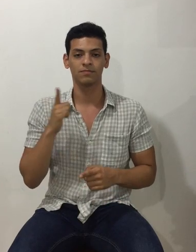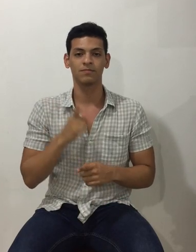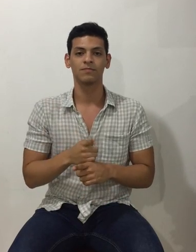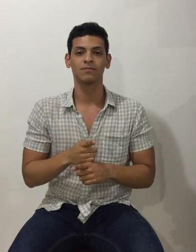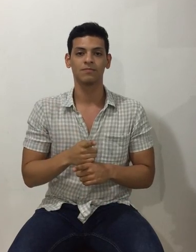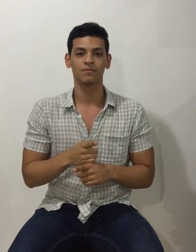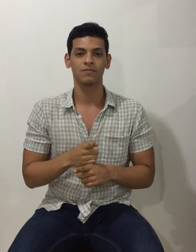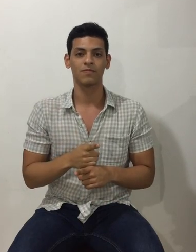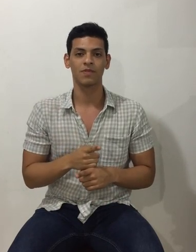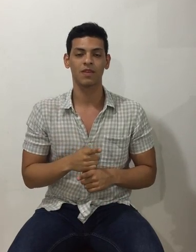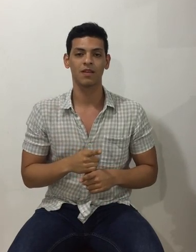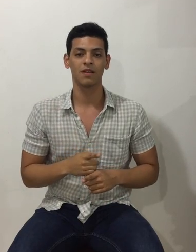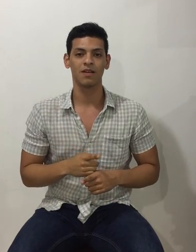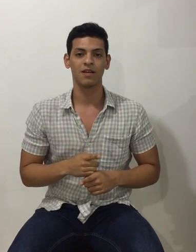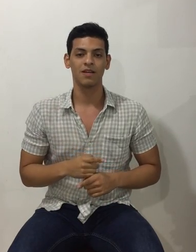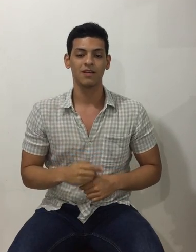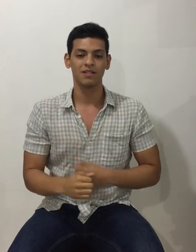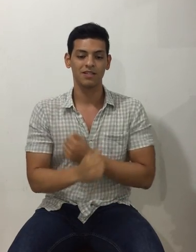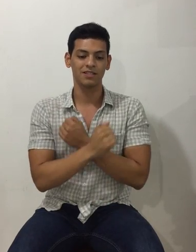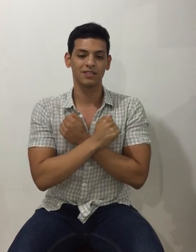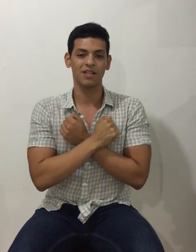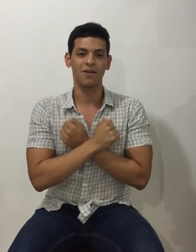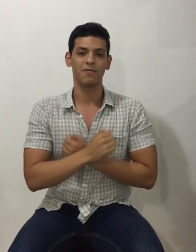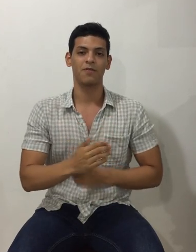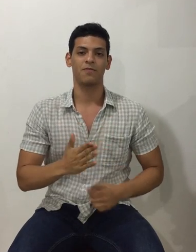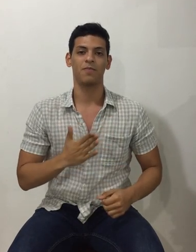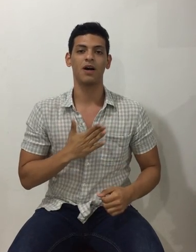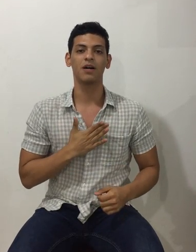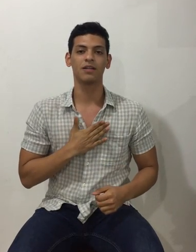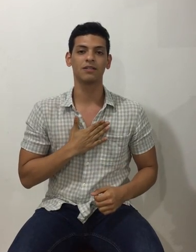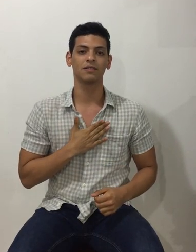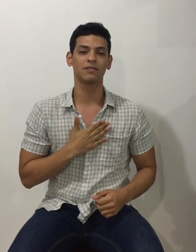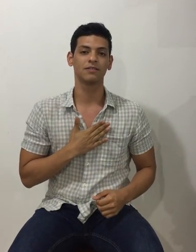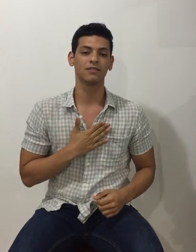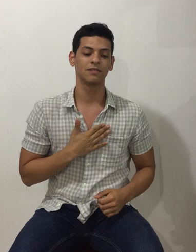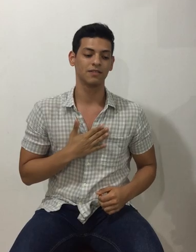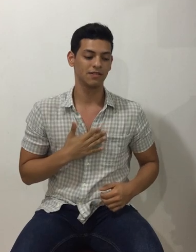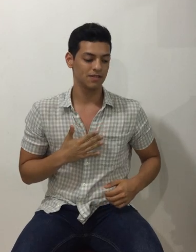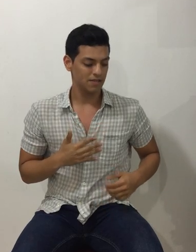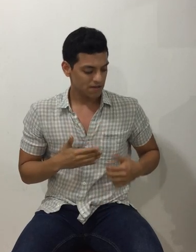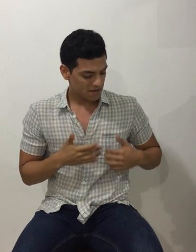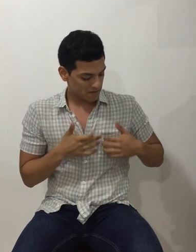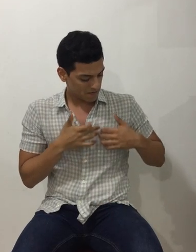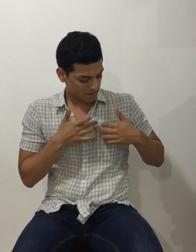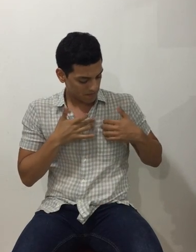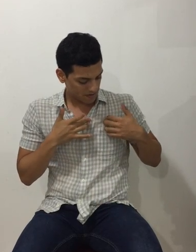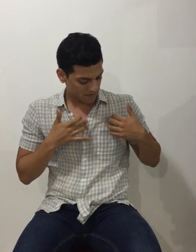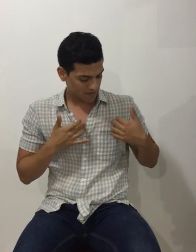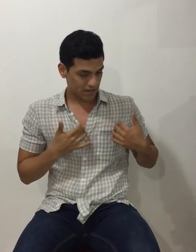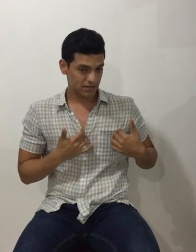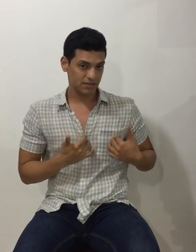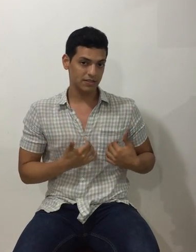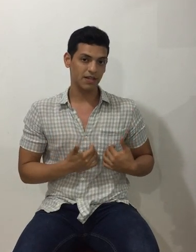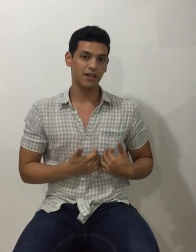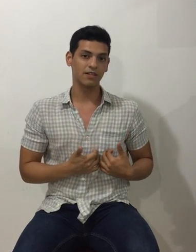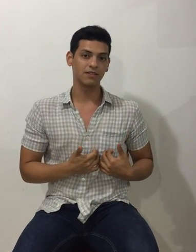right, this love of mine, my valentine.